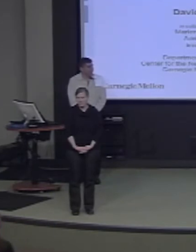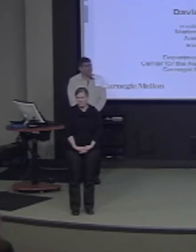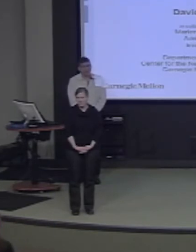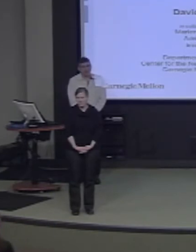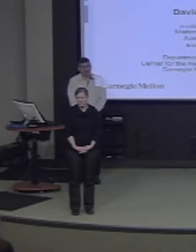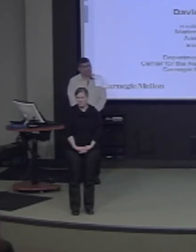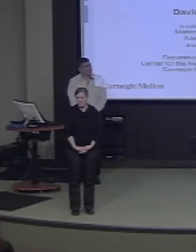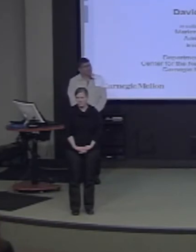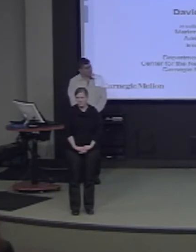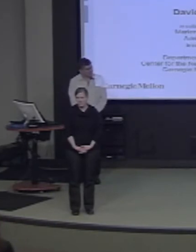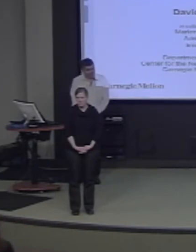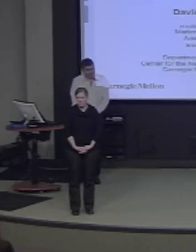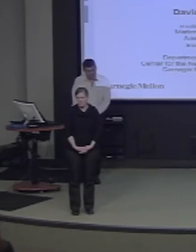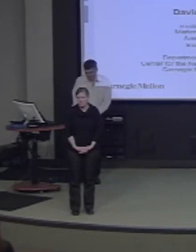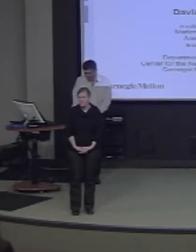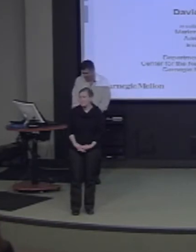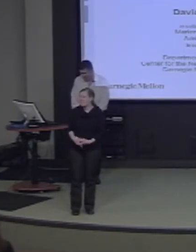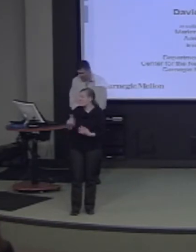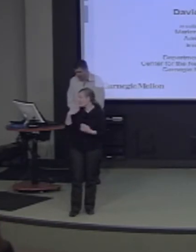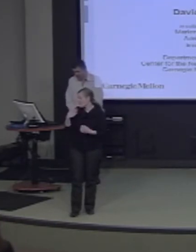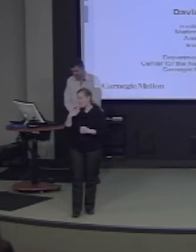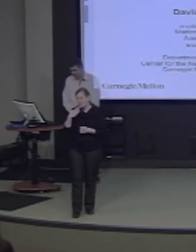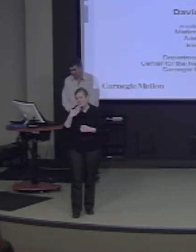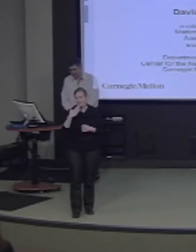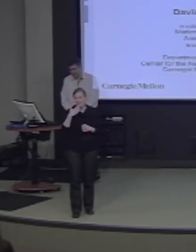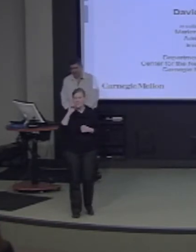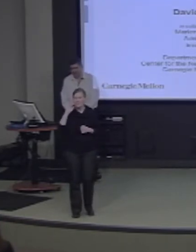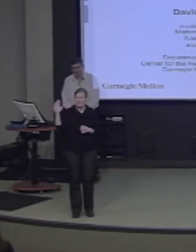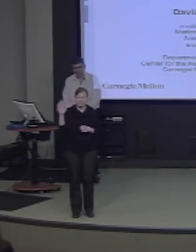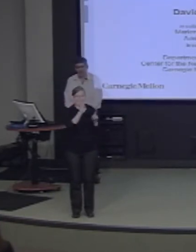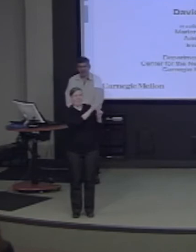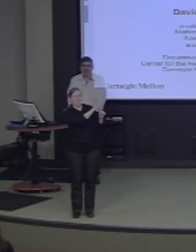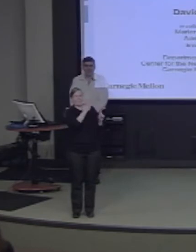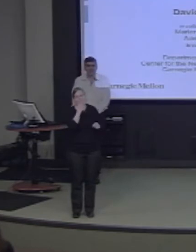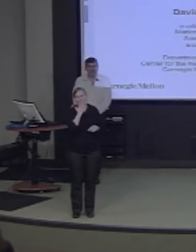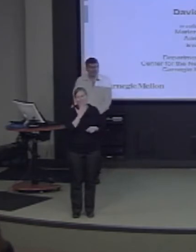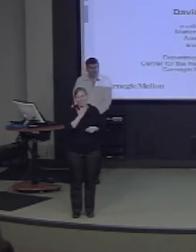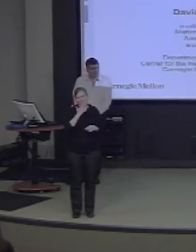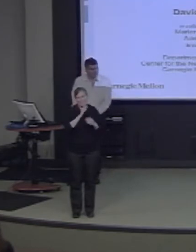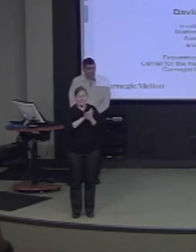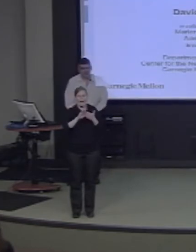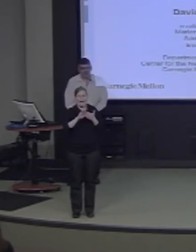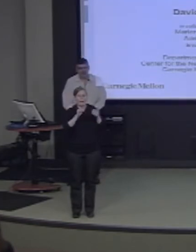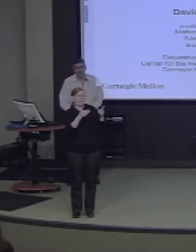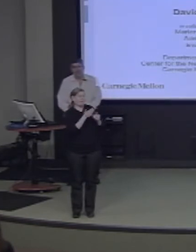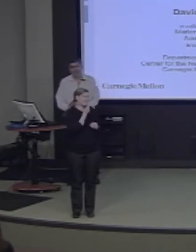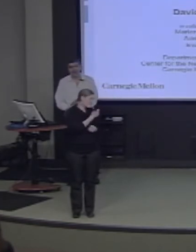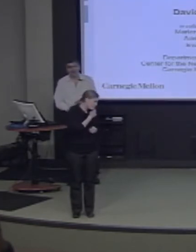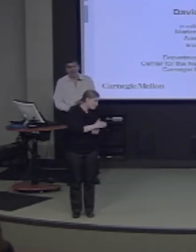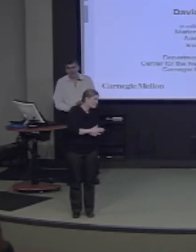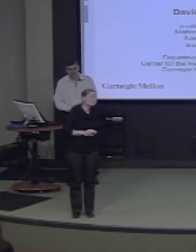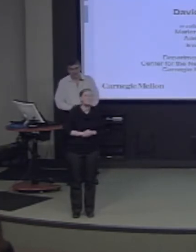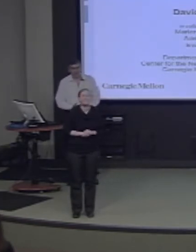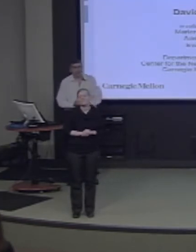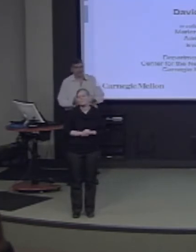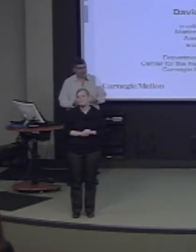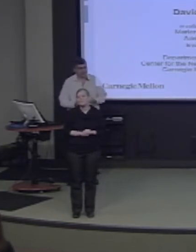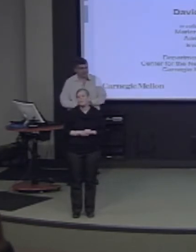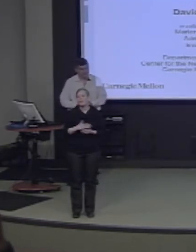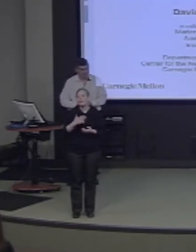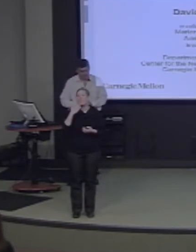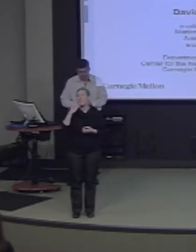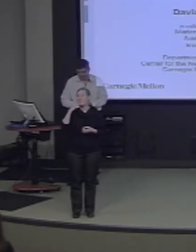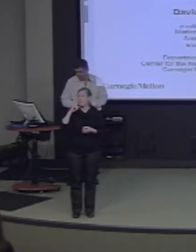Thank you very much. Thank you, Loanne, for that very kind introduction. And thank you for the opportunity to